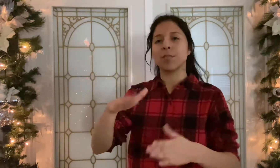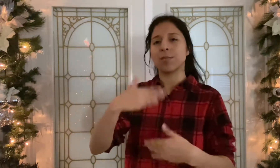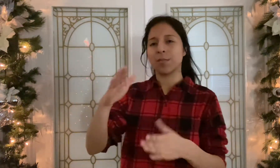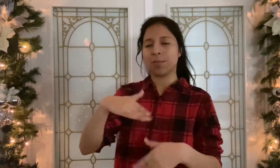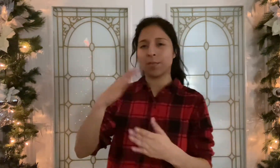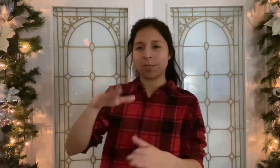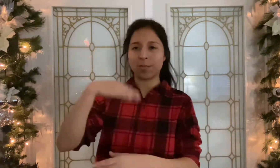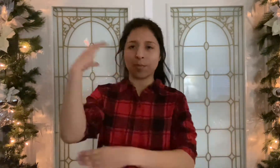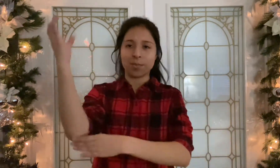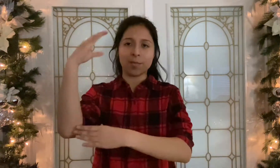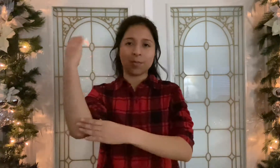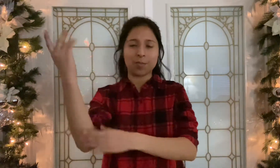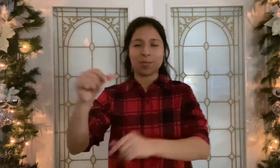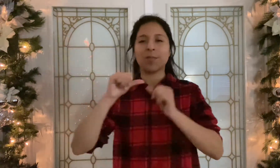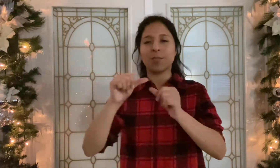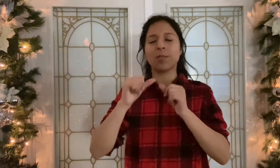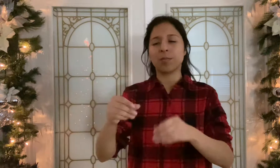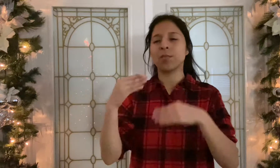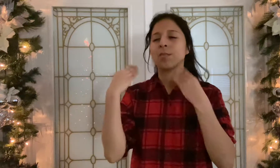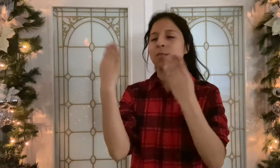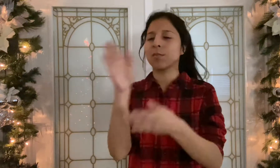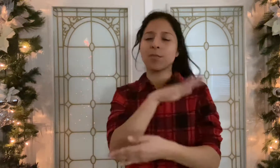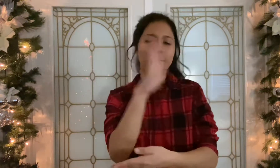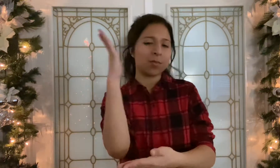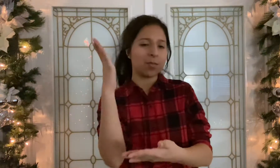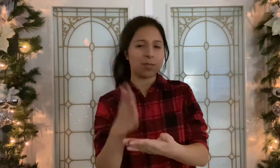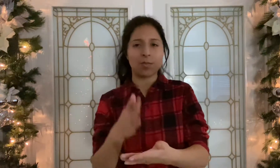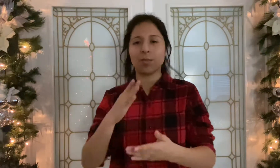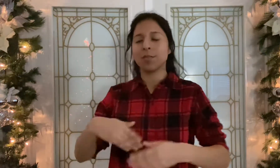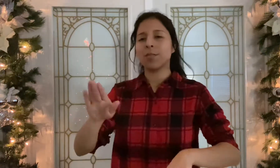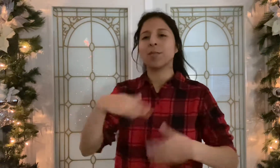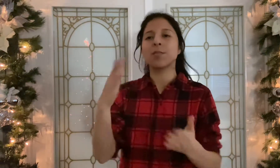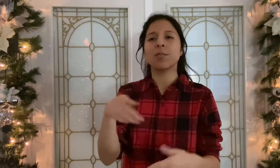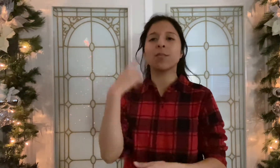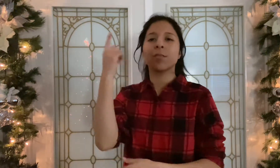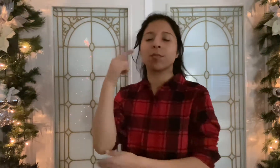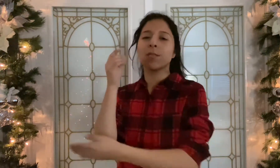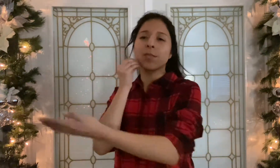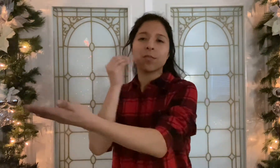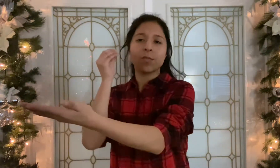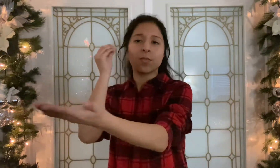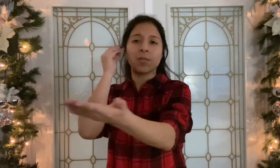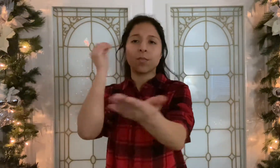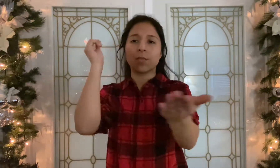merry merry Merry Christmas, one miss And one without end, their joyful tone To everyone